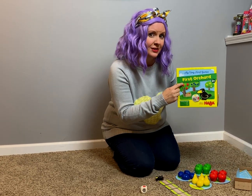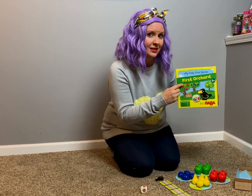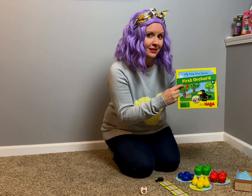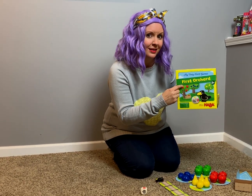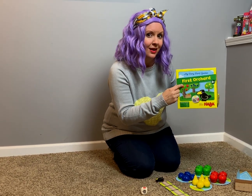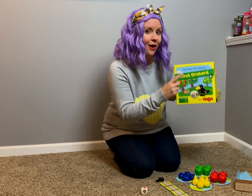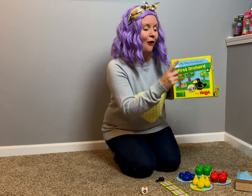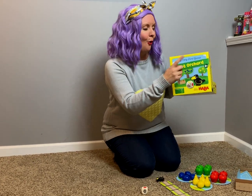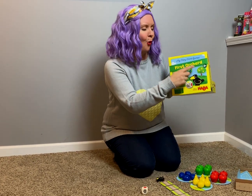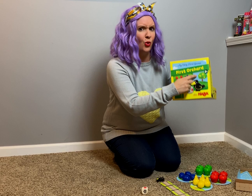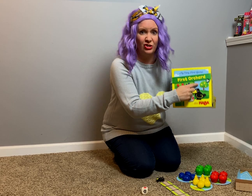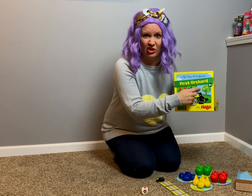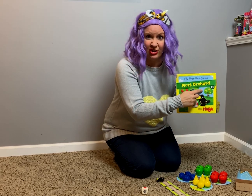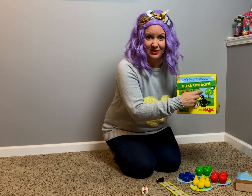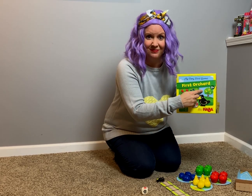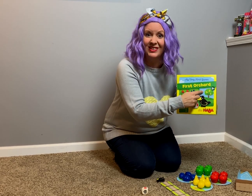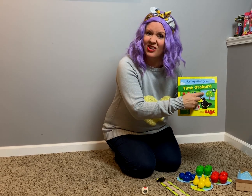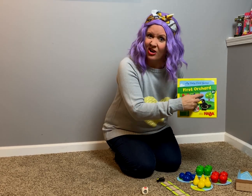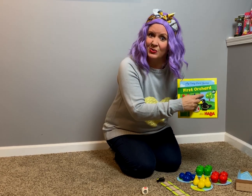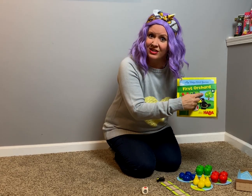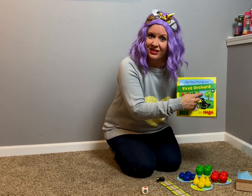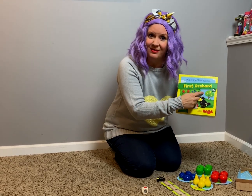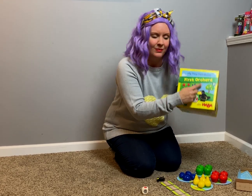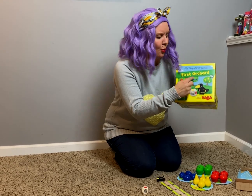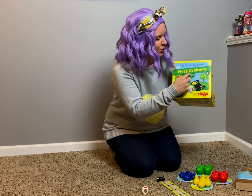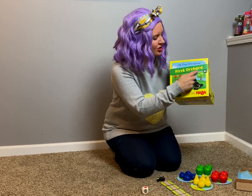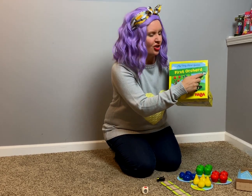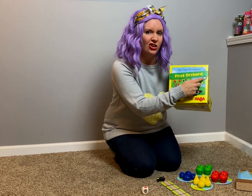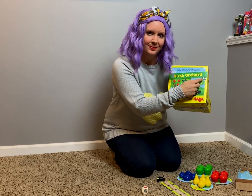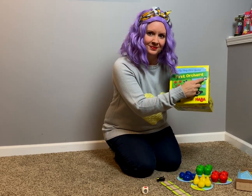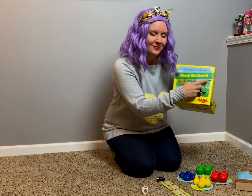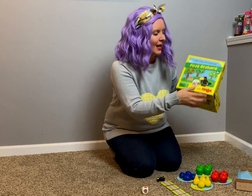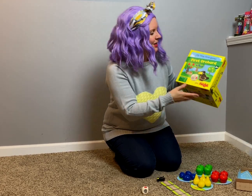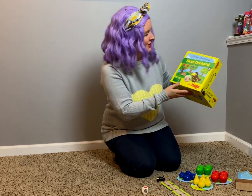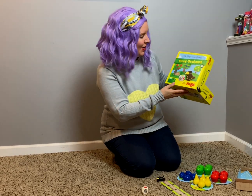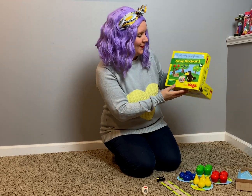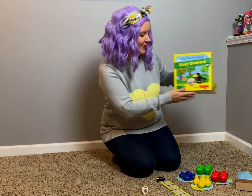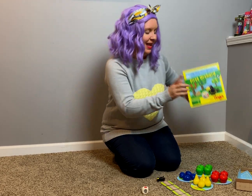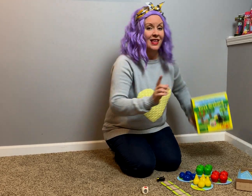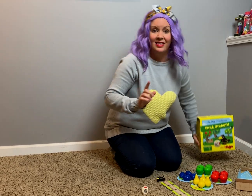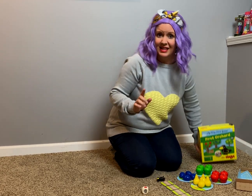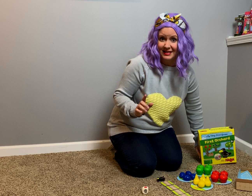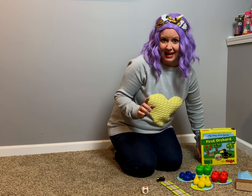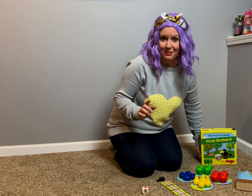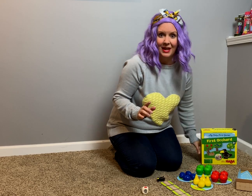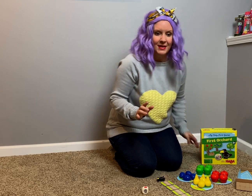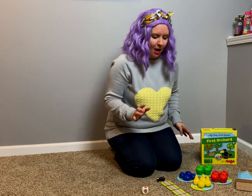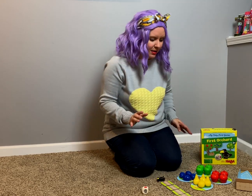Orchard. It's a hard word. Orchard. So, this game is all